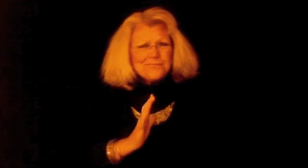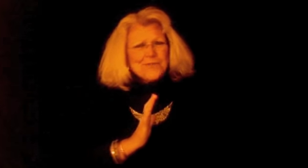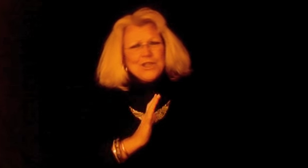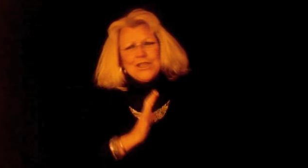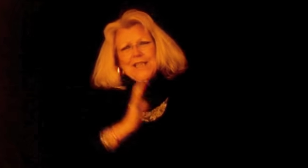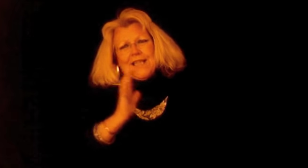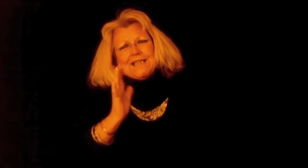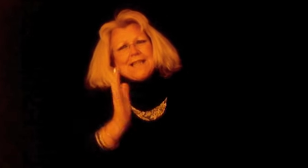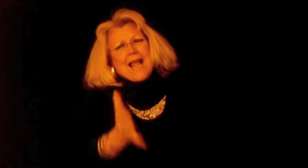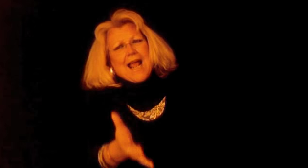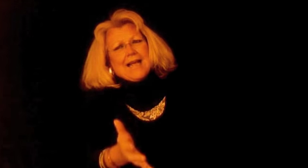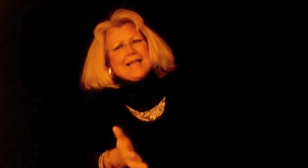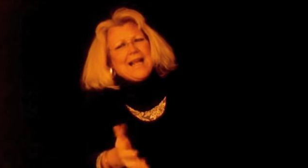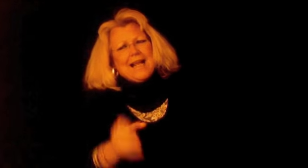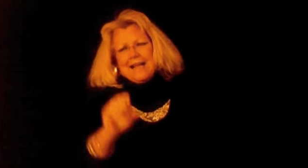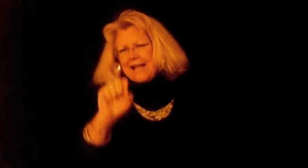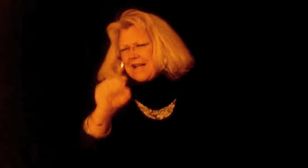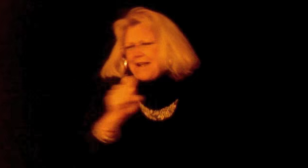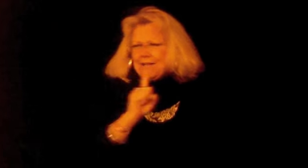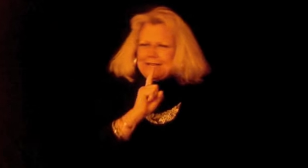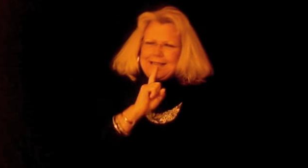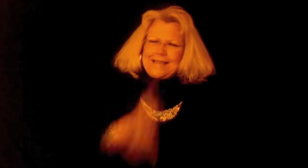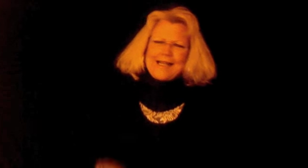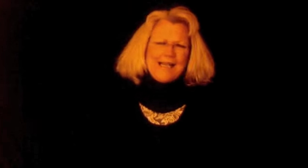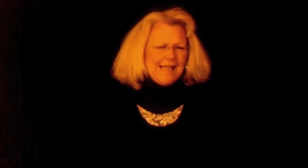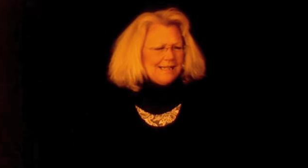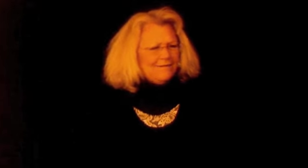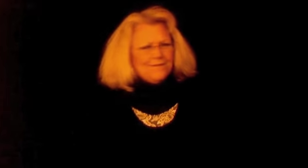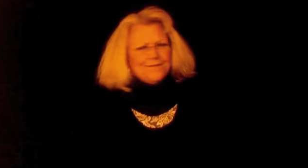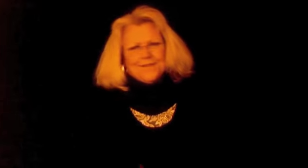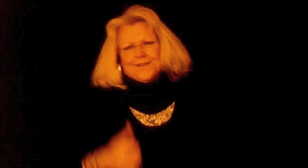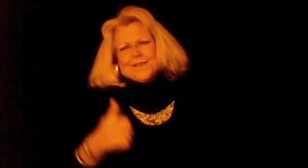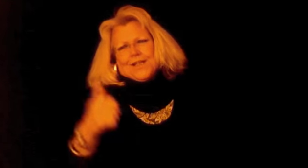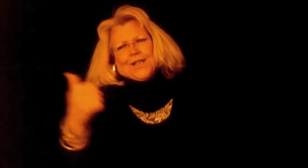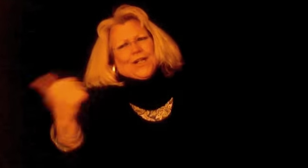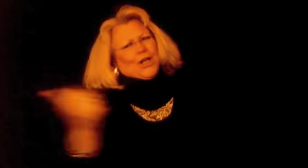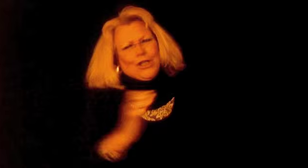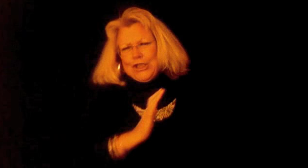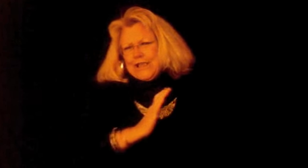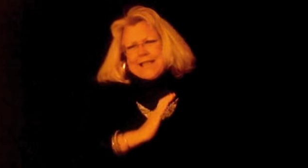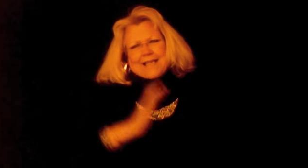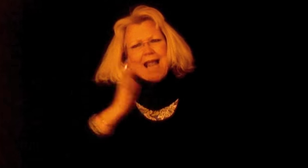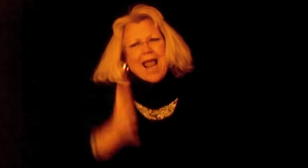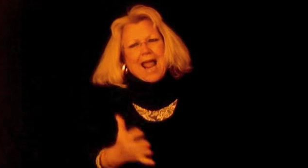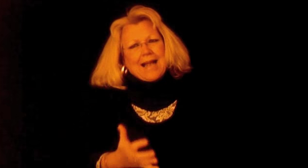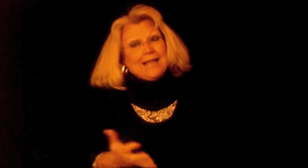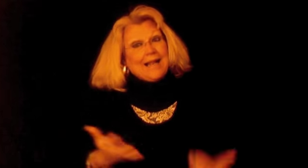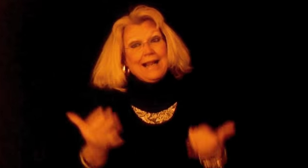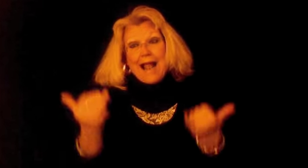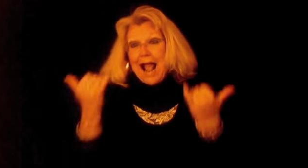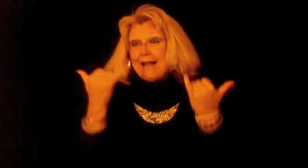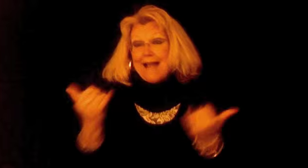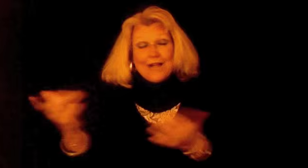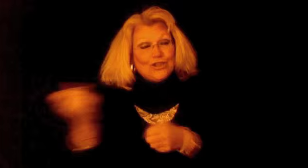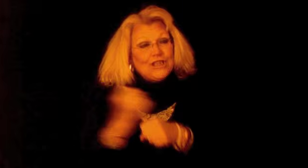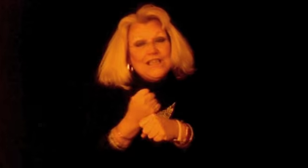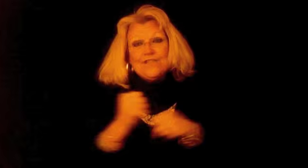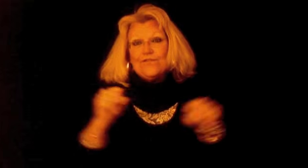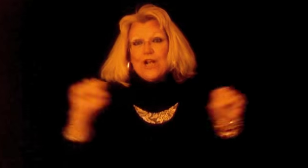She's a dandy Yes, indeed Yes, She's a dandy But now she's free